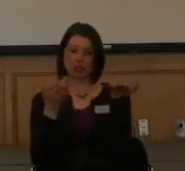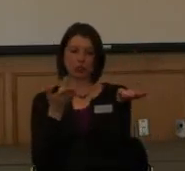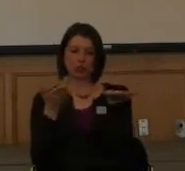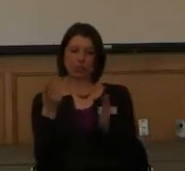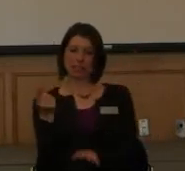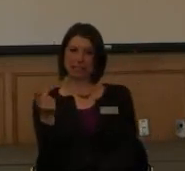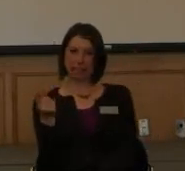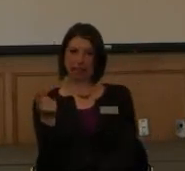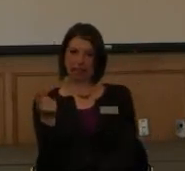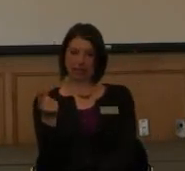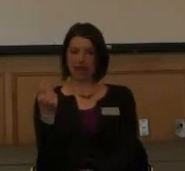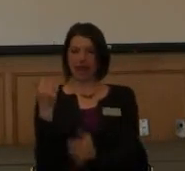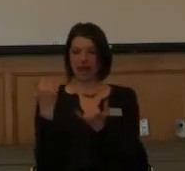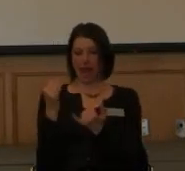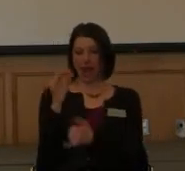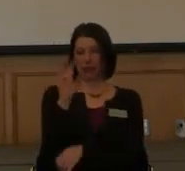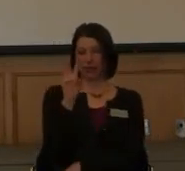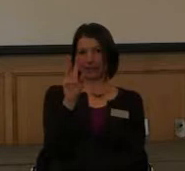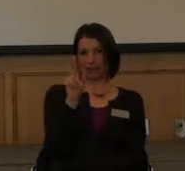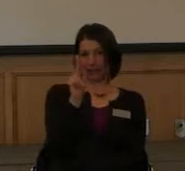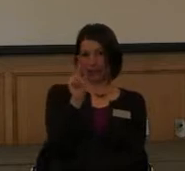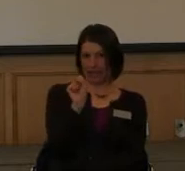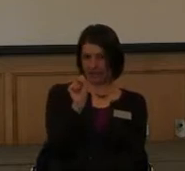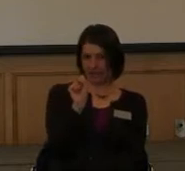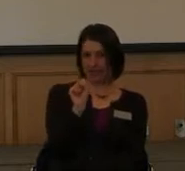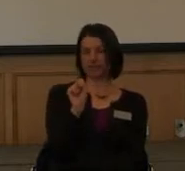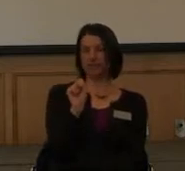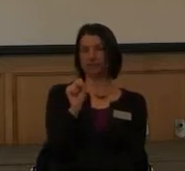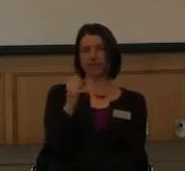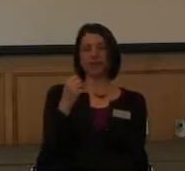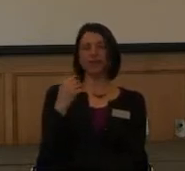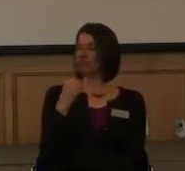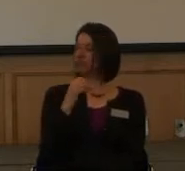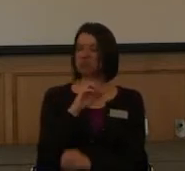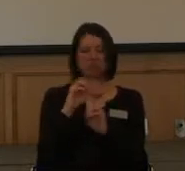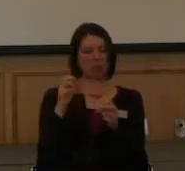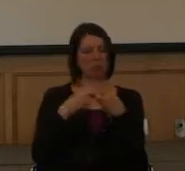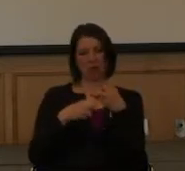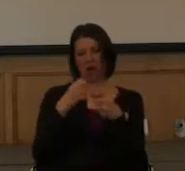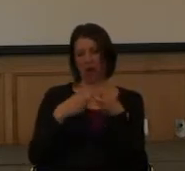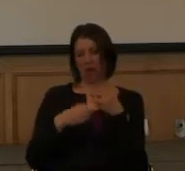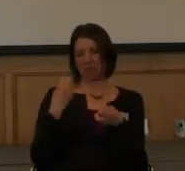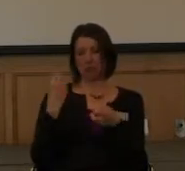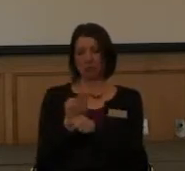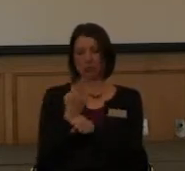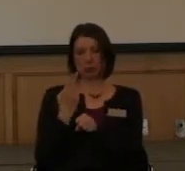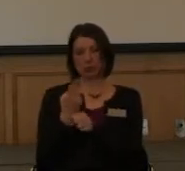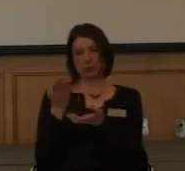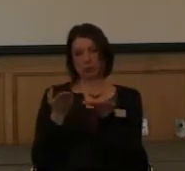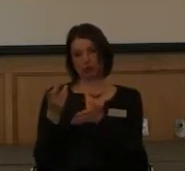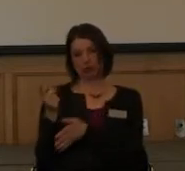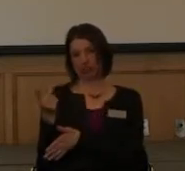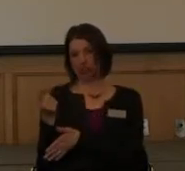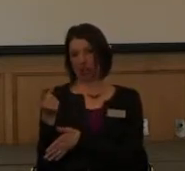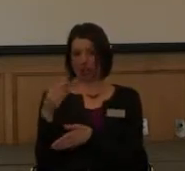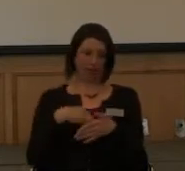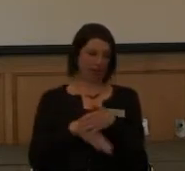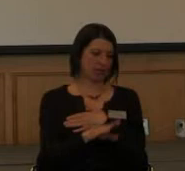In Wichita now, it's, you don't have any trouble going anywhere, into any store, into any restaurant.